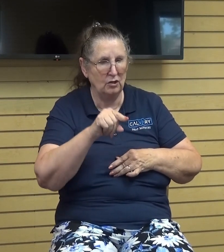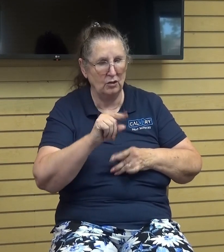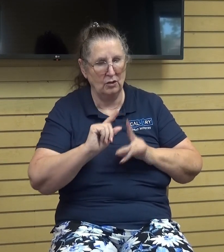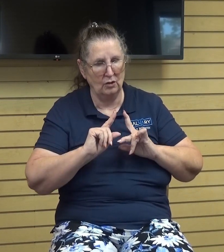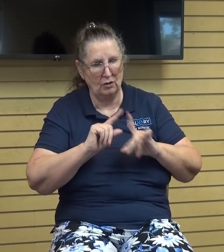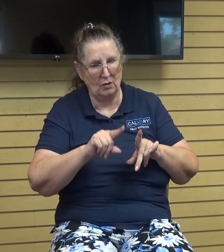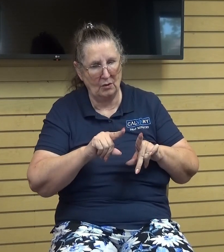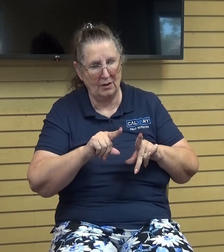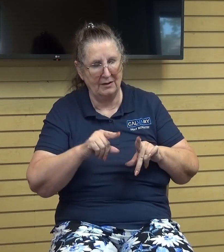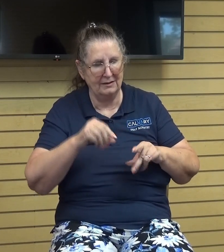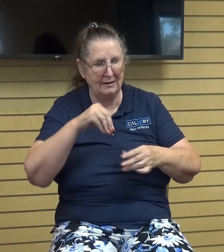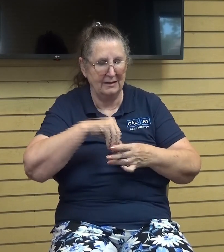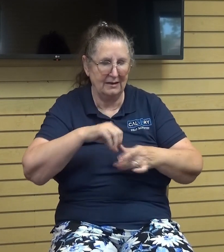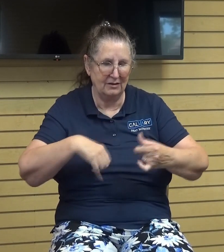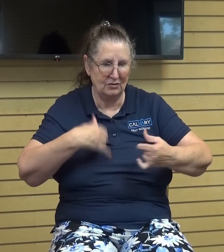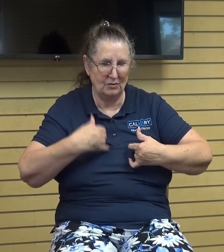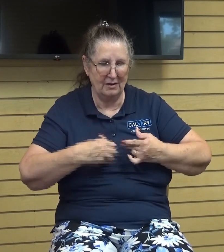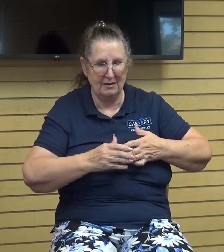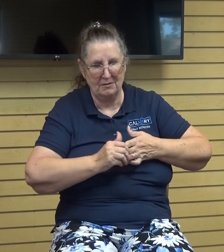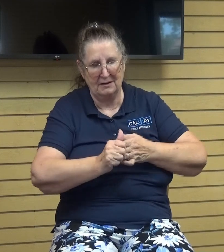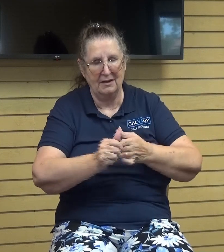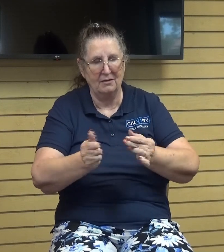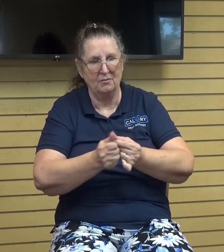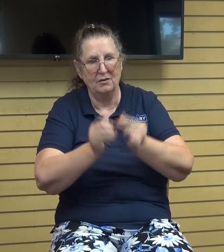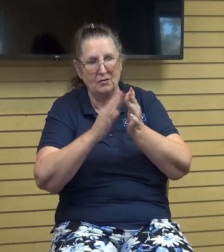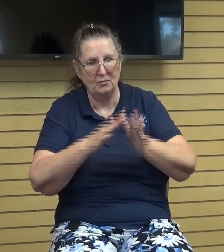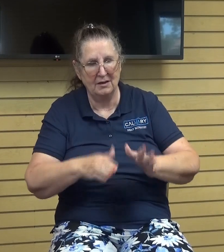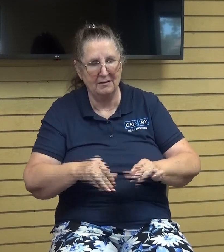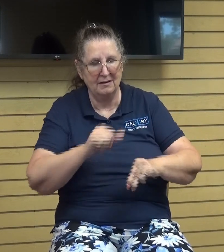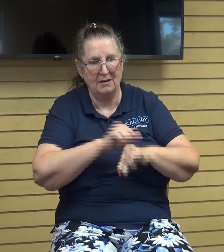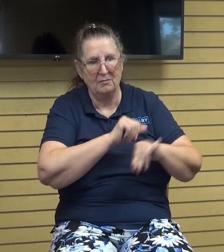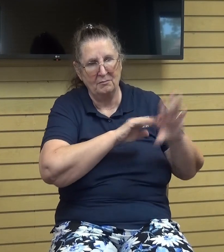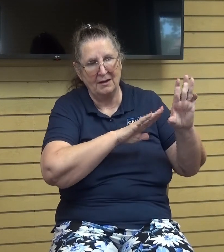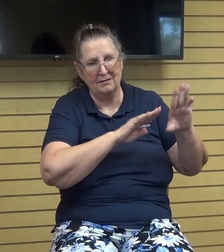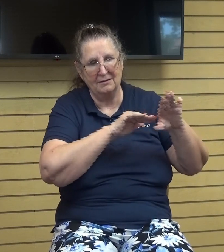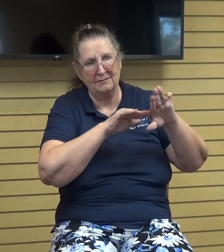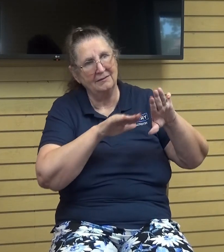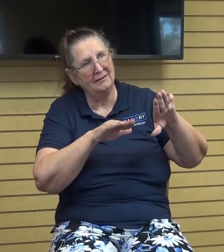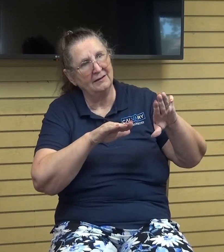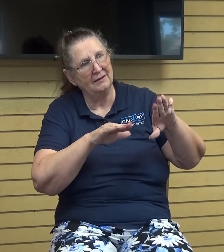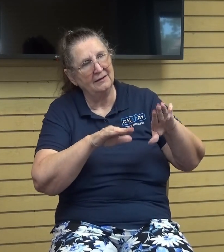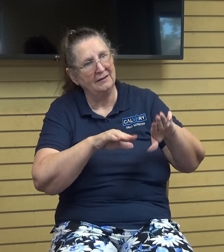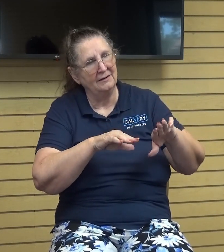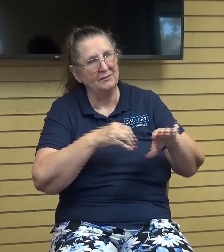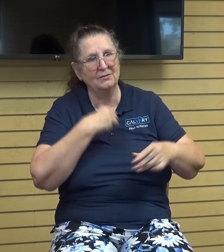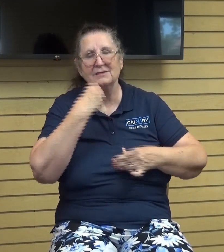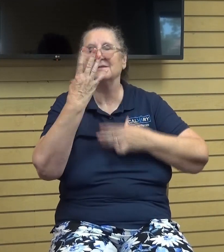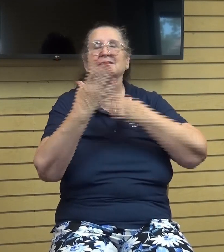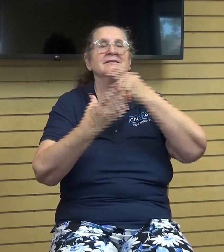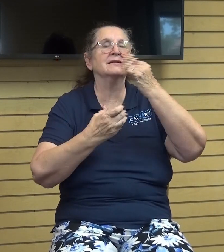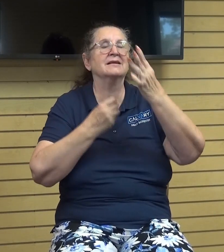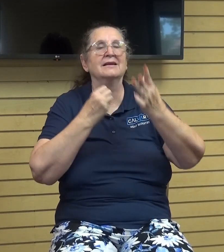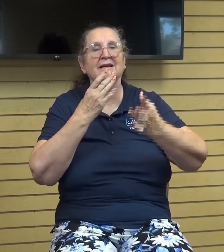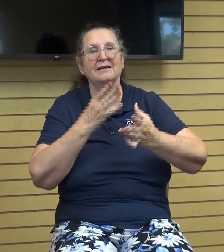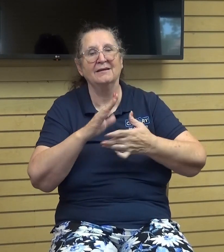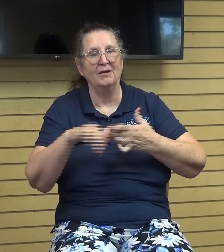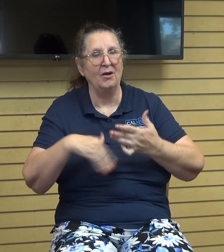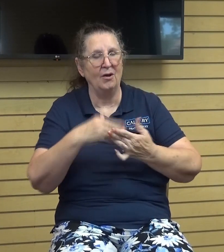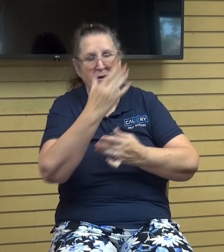in joy and be led forth in peace the mountains and the hills before you shall break forth into singing and all the trees of the field